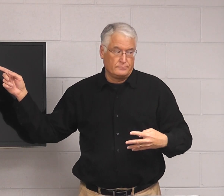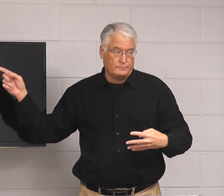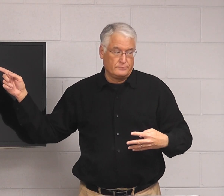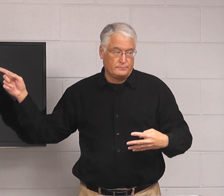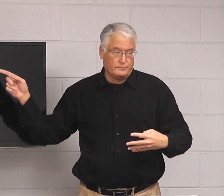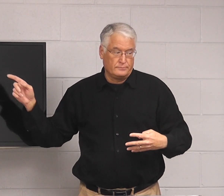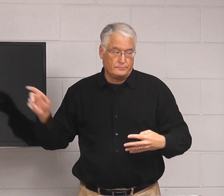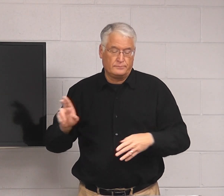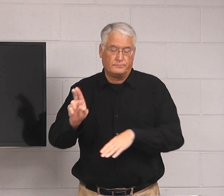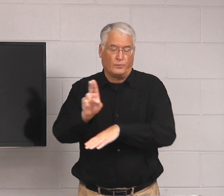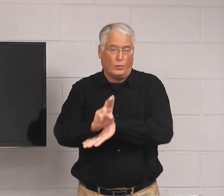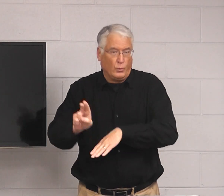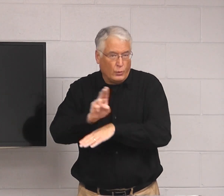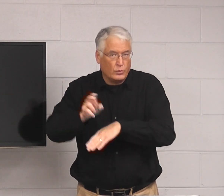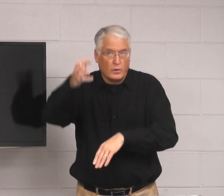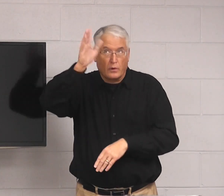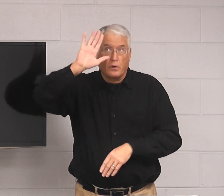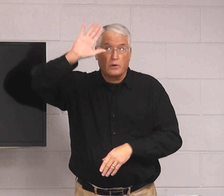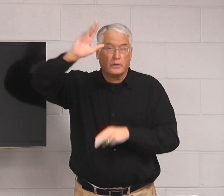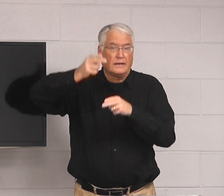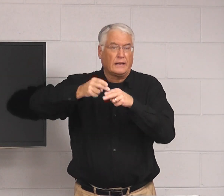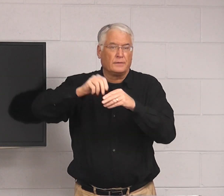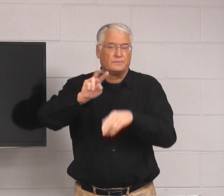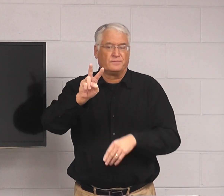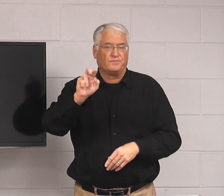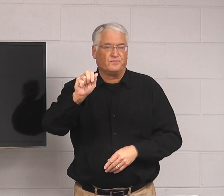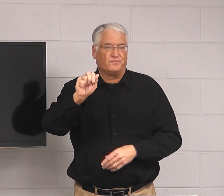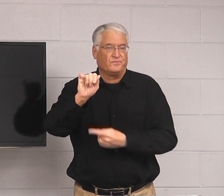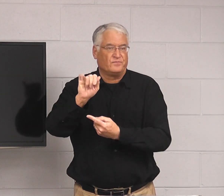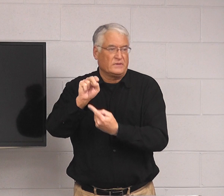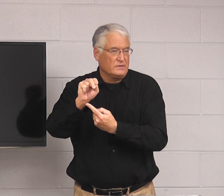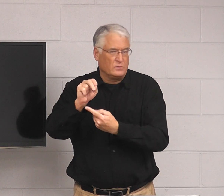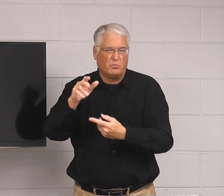Misusing God's name in vain.